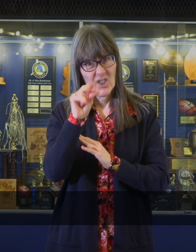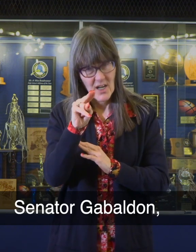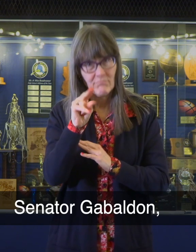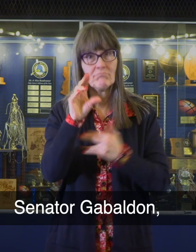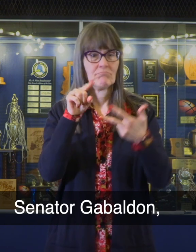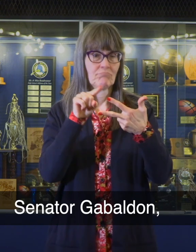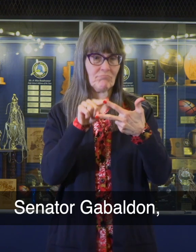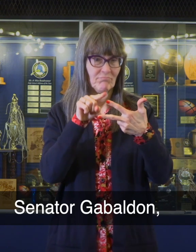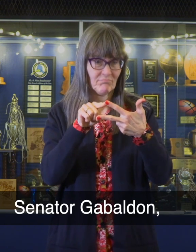Senator Gabaldon,